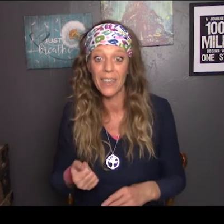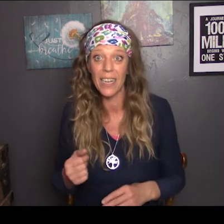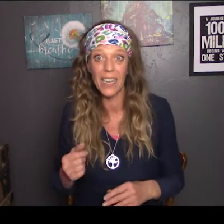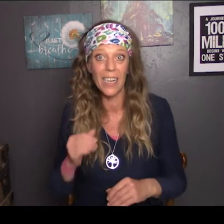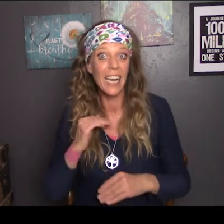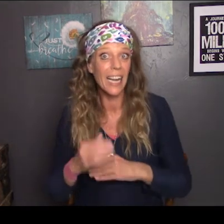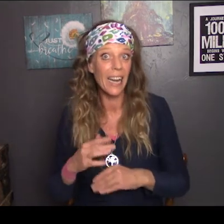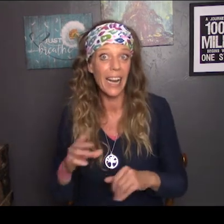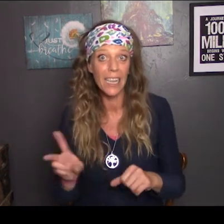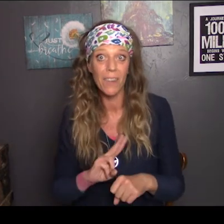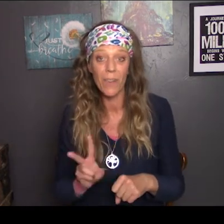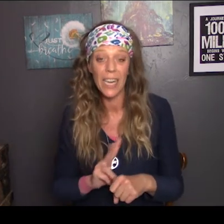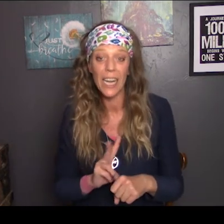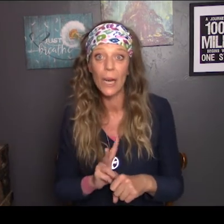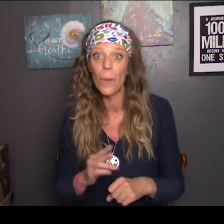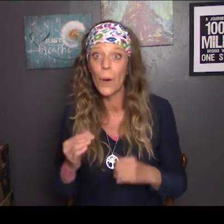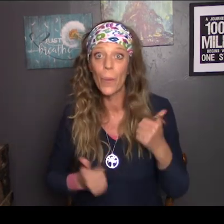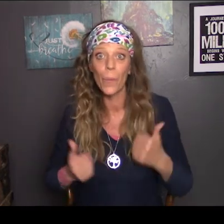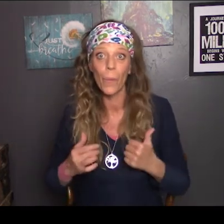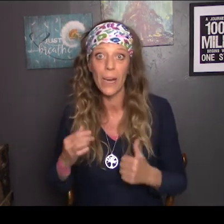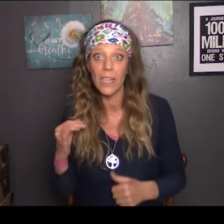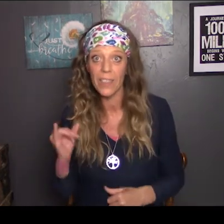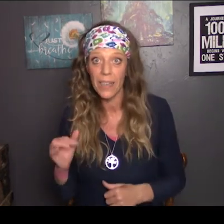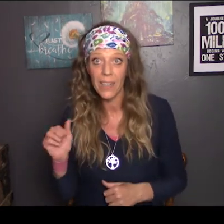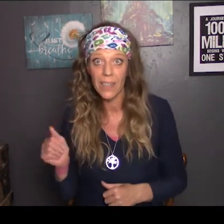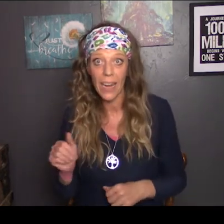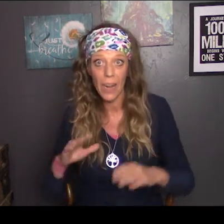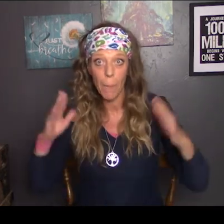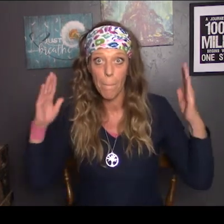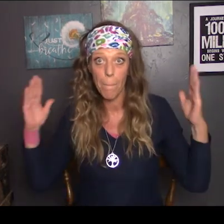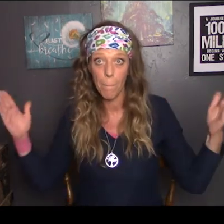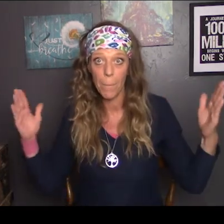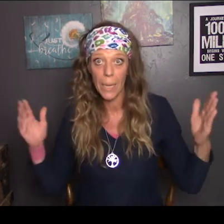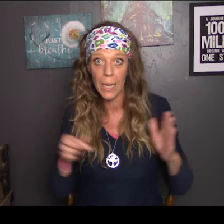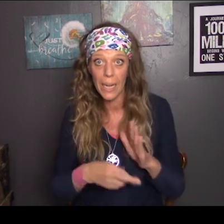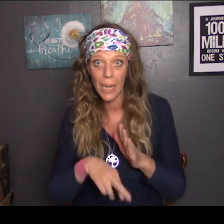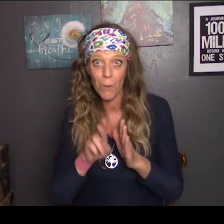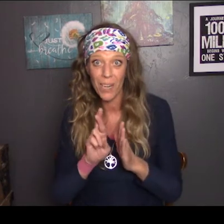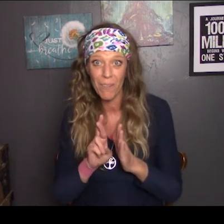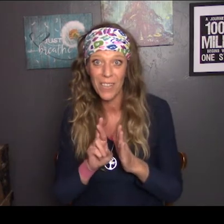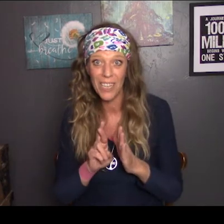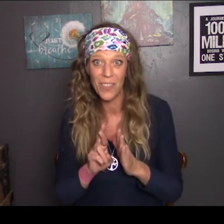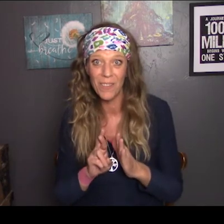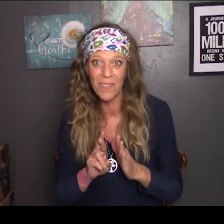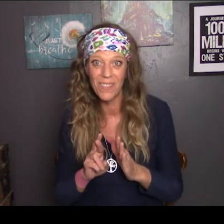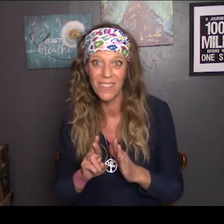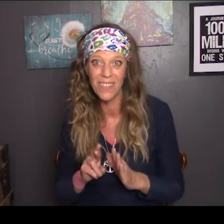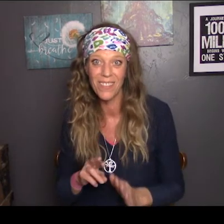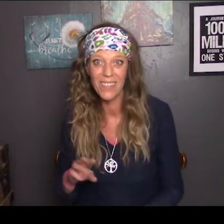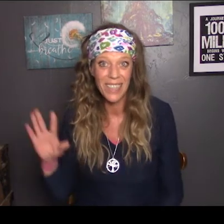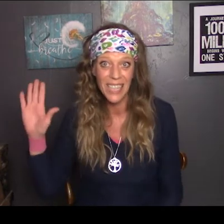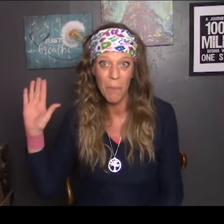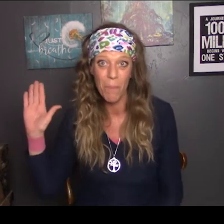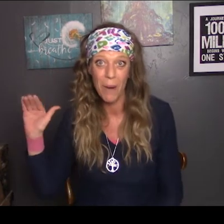the next video, which is a big review. Bye.